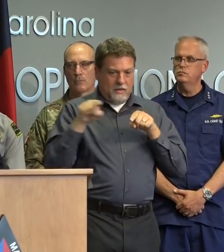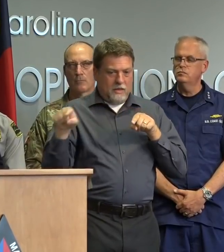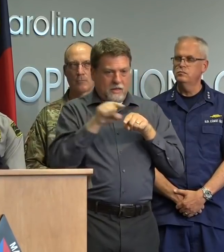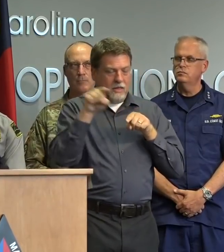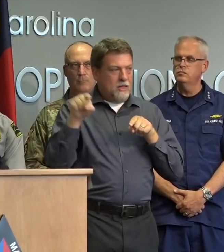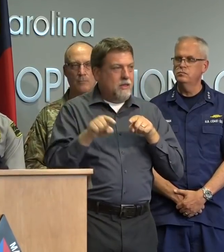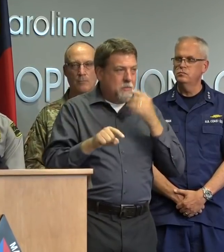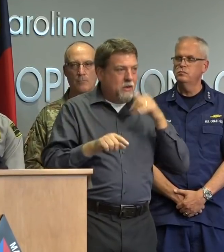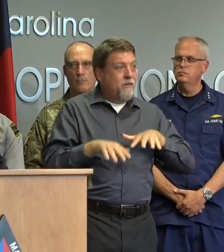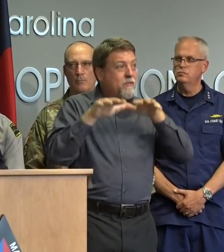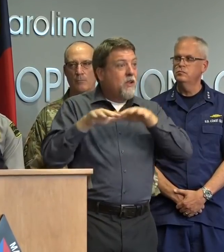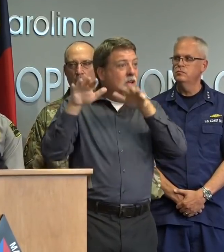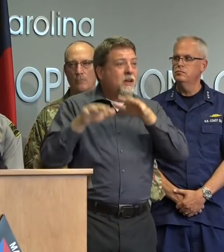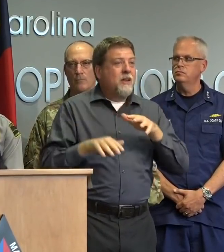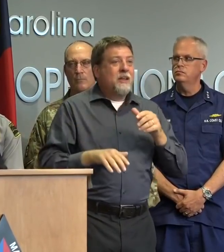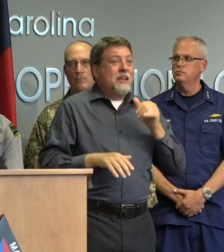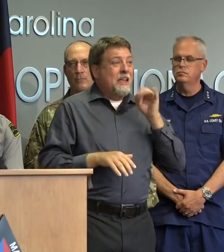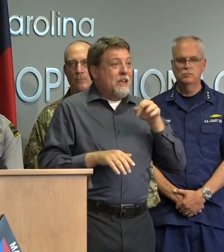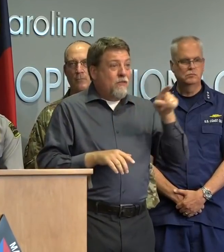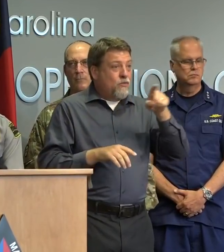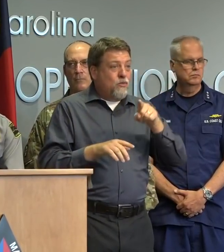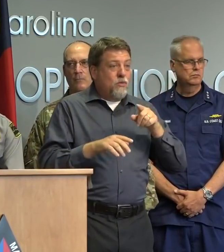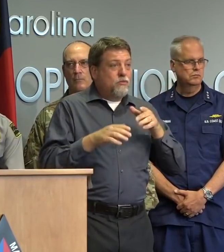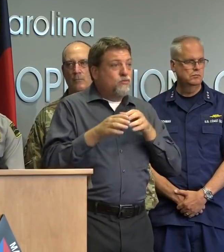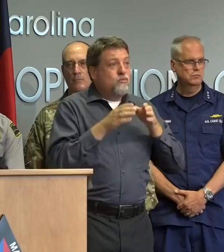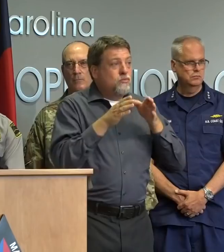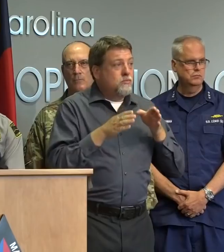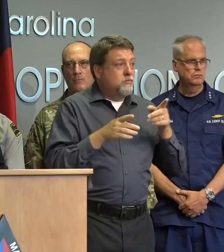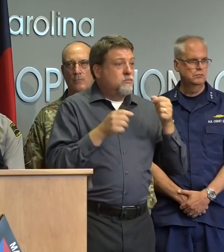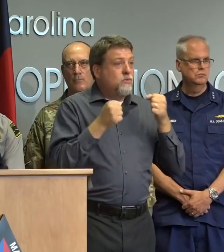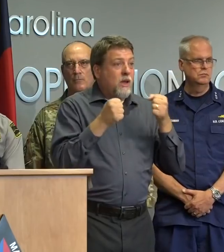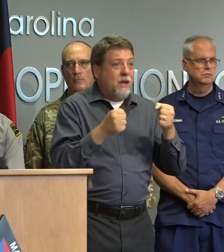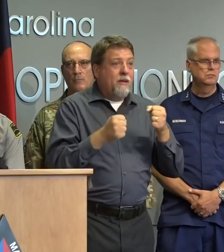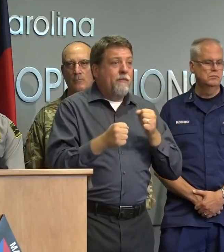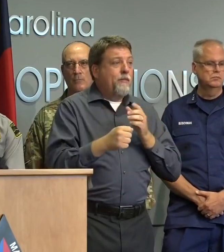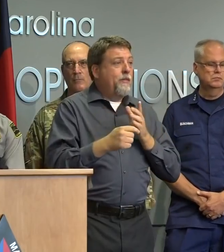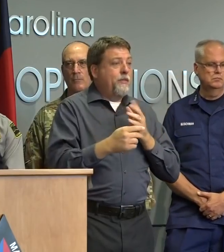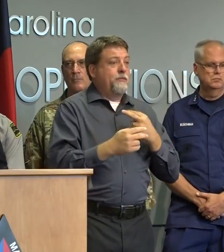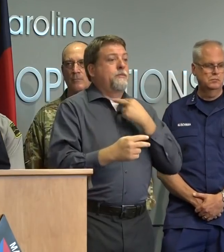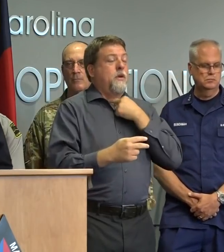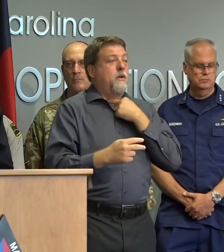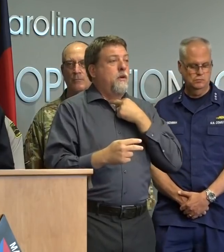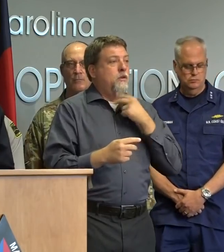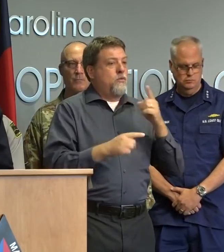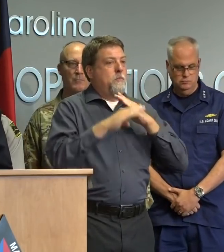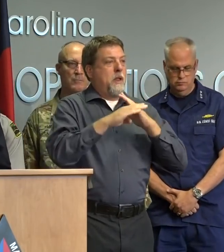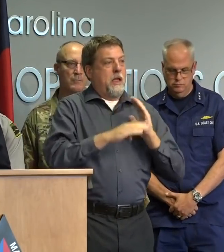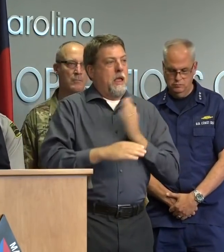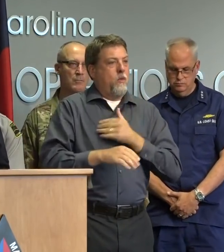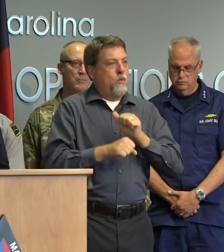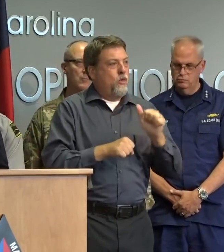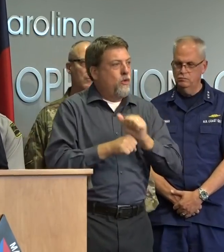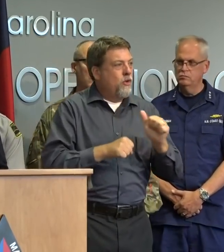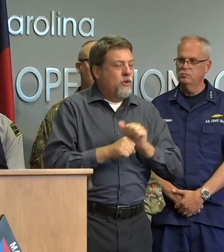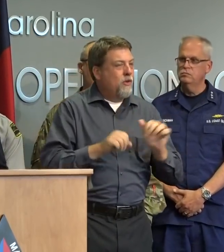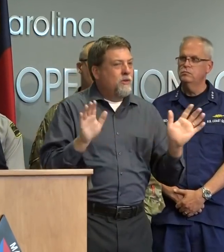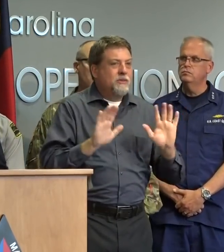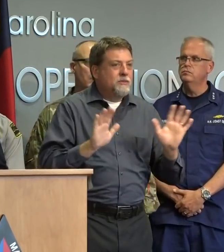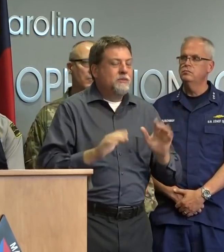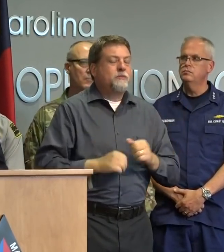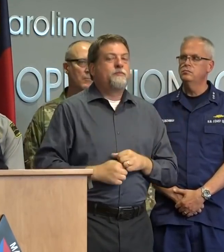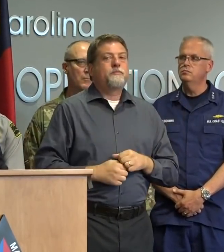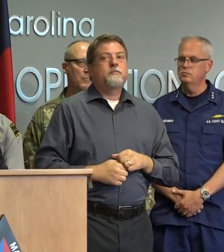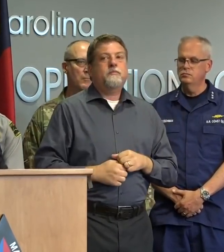people out on the highway blocking those routes this storm has never been more